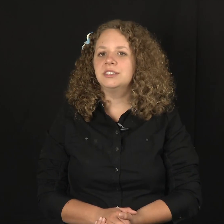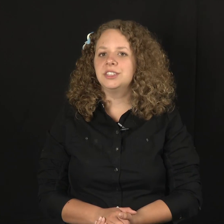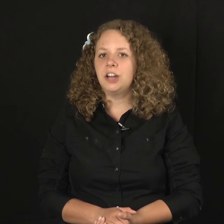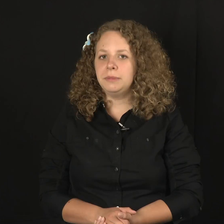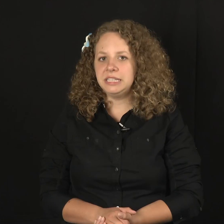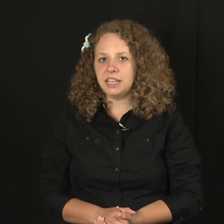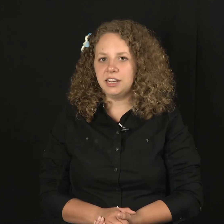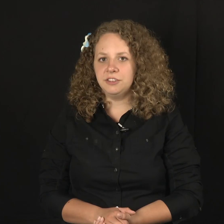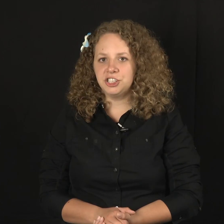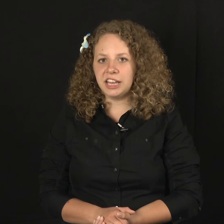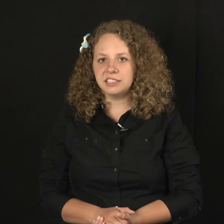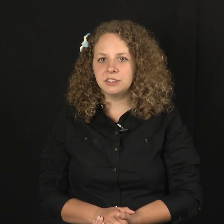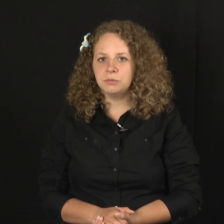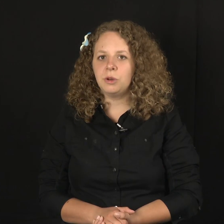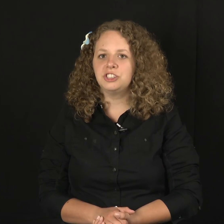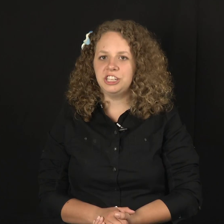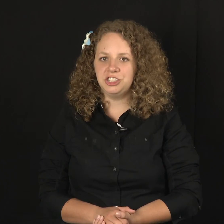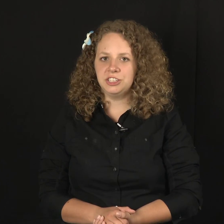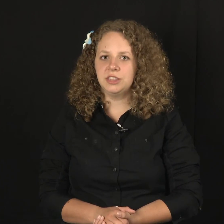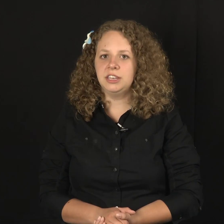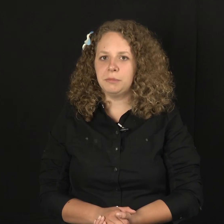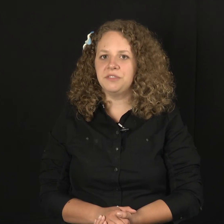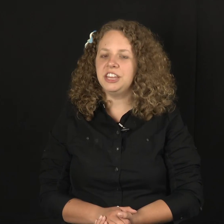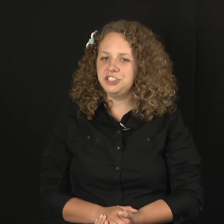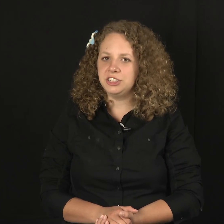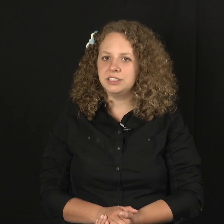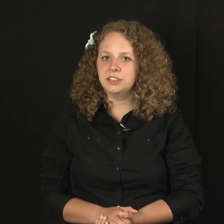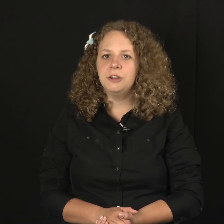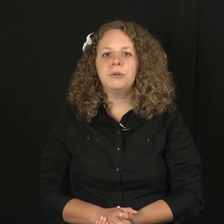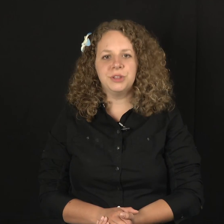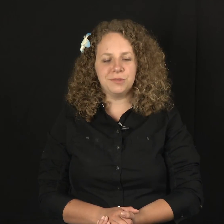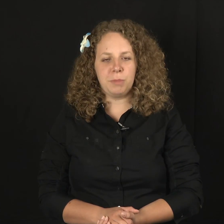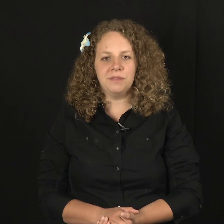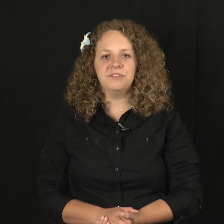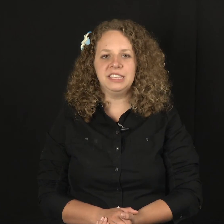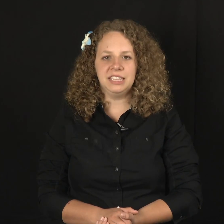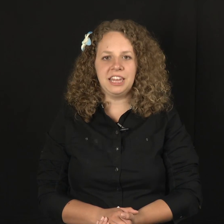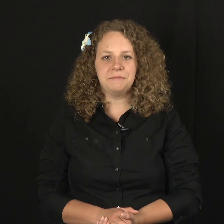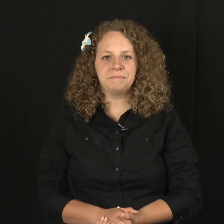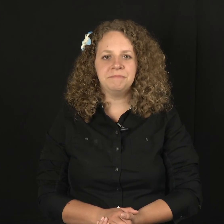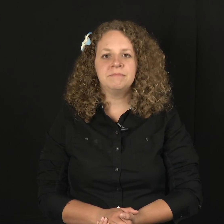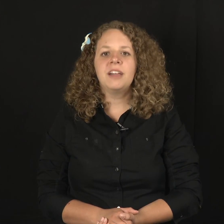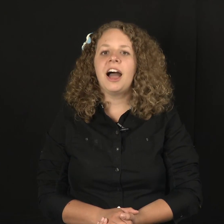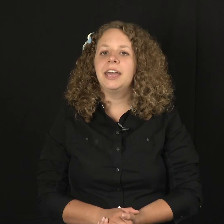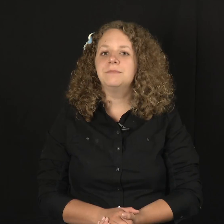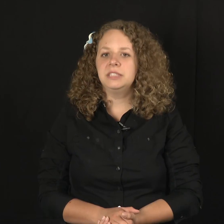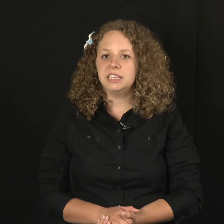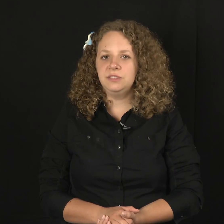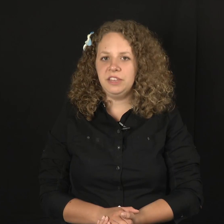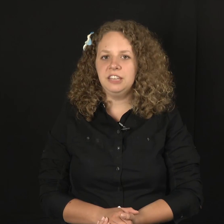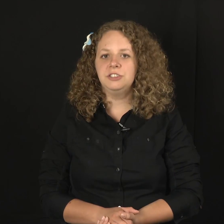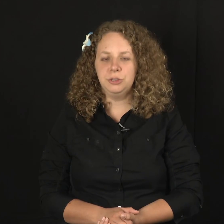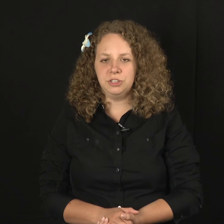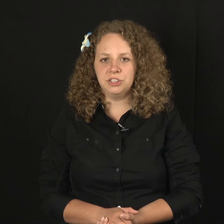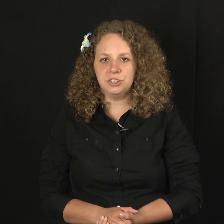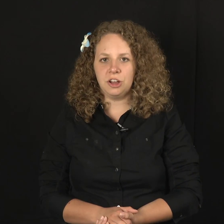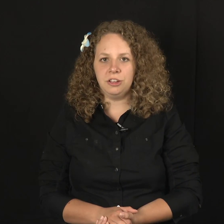to the dominant side of your chest while changing to the number of inches with your palm facing in. I am six feet two inches tall.